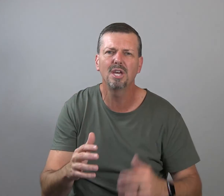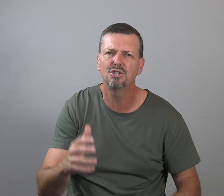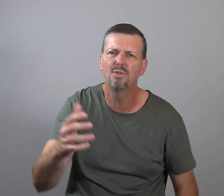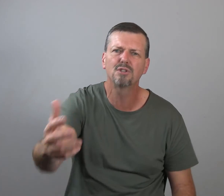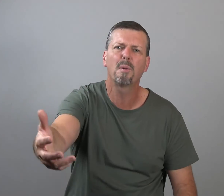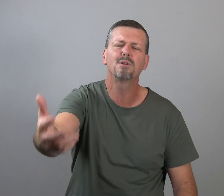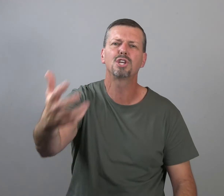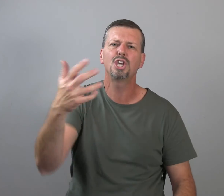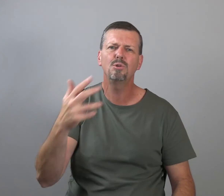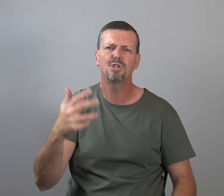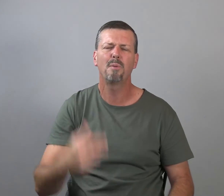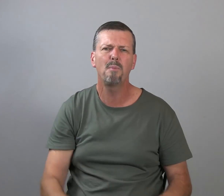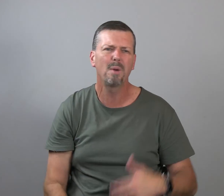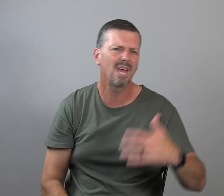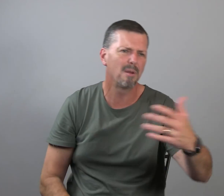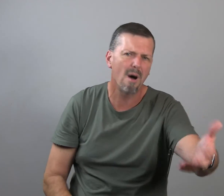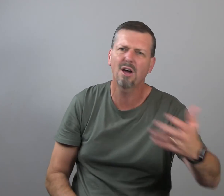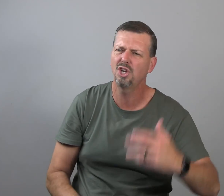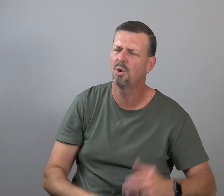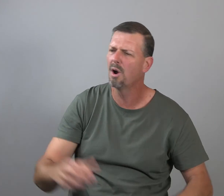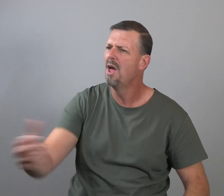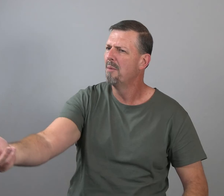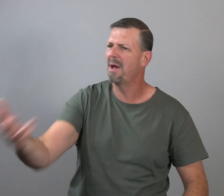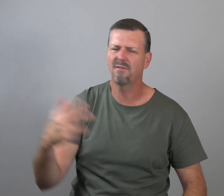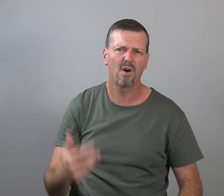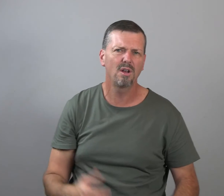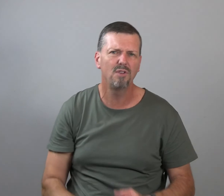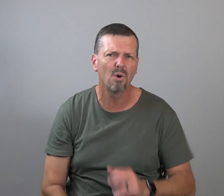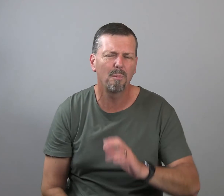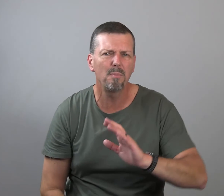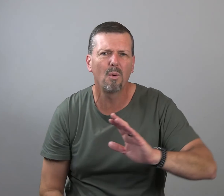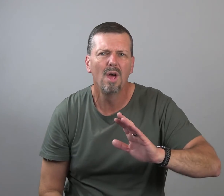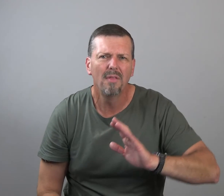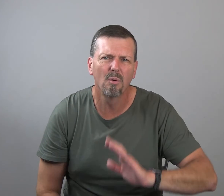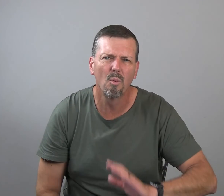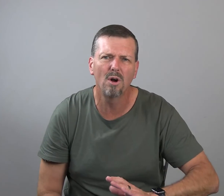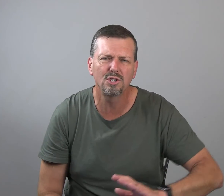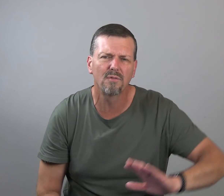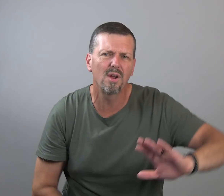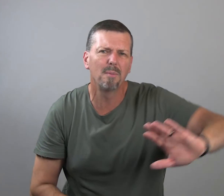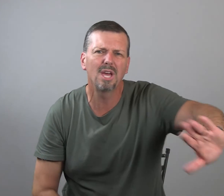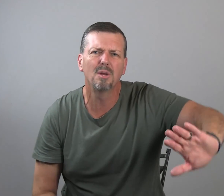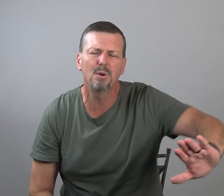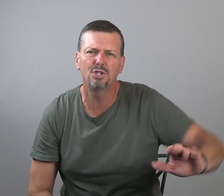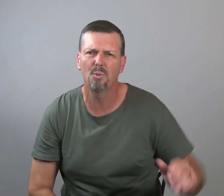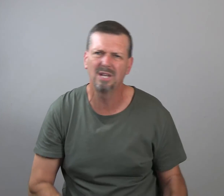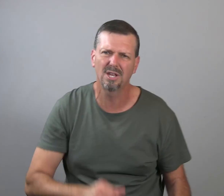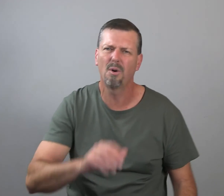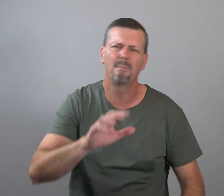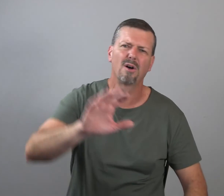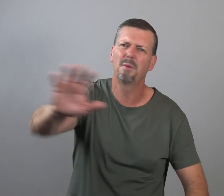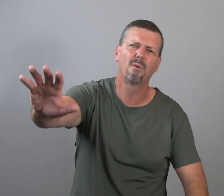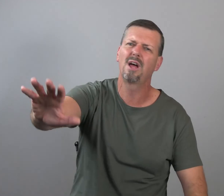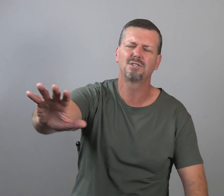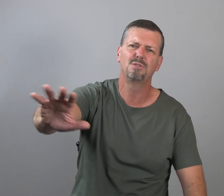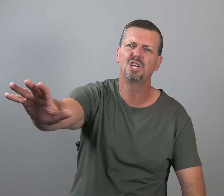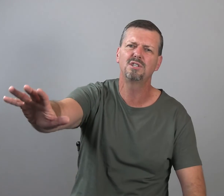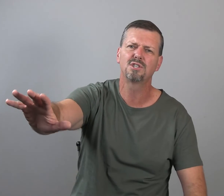against you. There's persecution. People begin to mock you or make fun of you or people that were once your friend begin to push you away and say, well, I'm not going to be around some Jesus